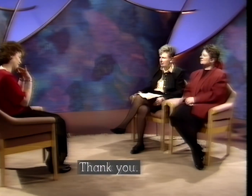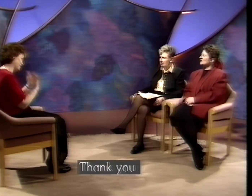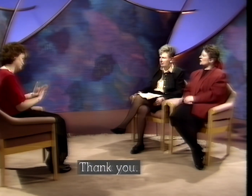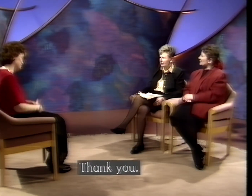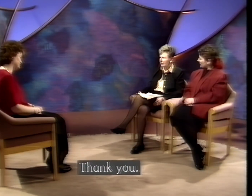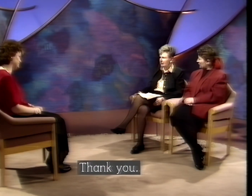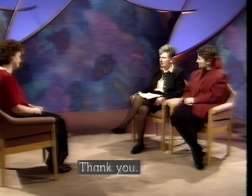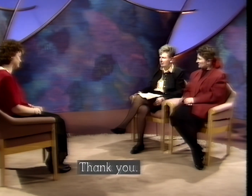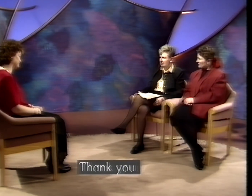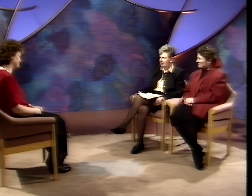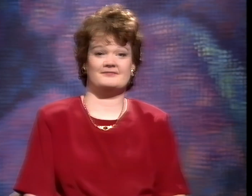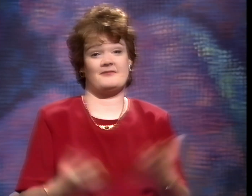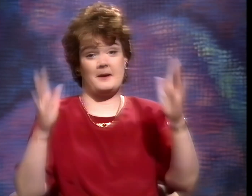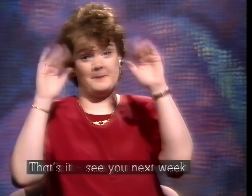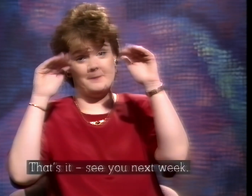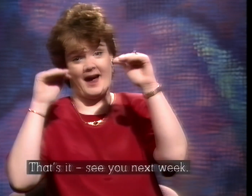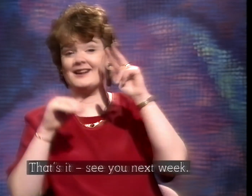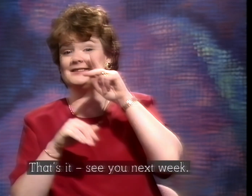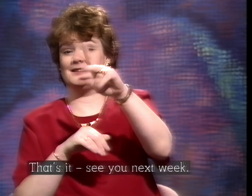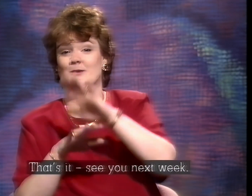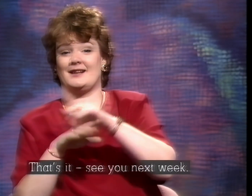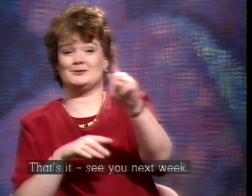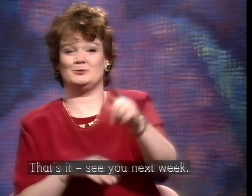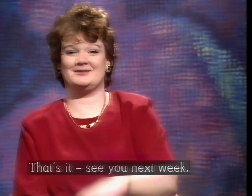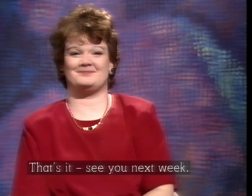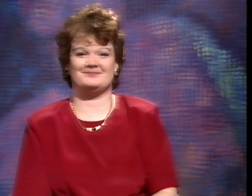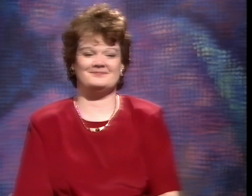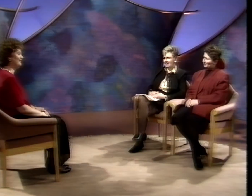Great. Thank you. That's it. Bye-bye. See you next week.